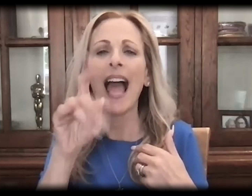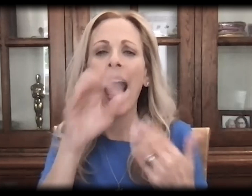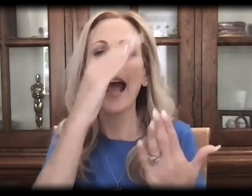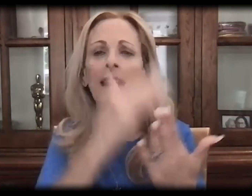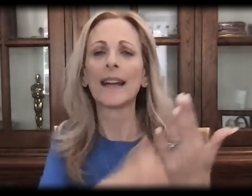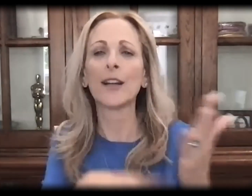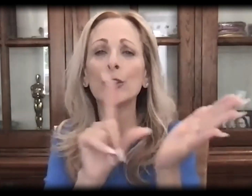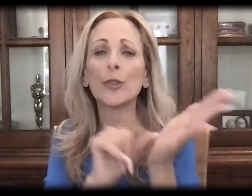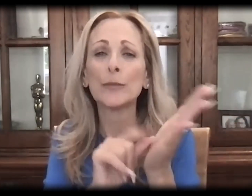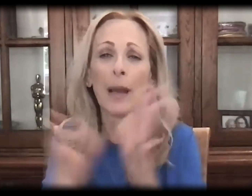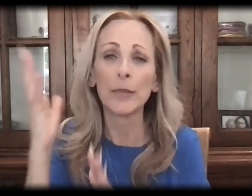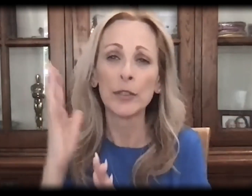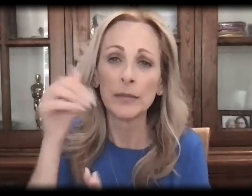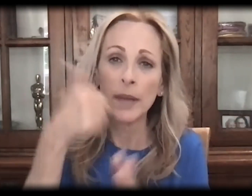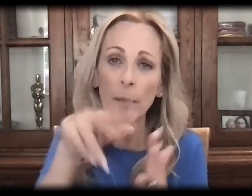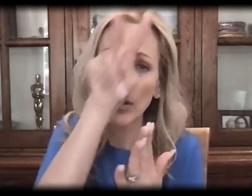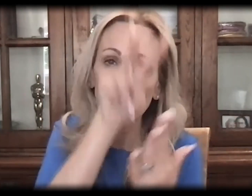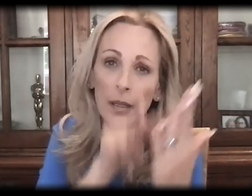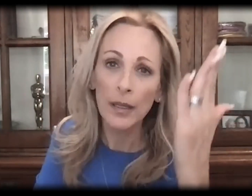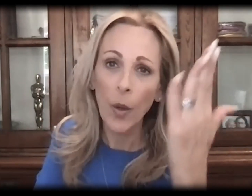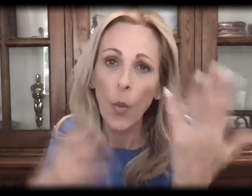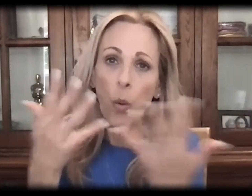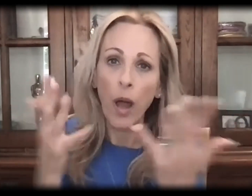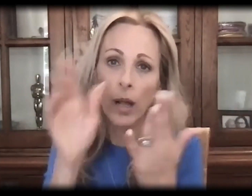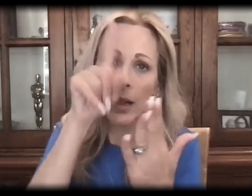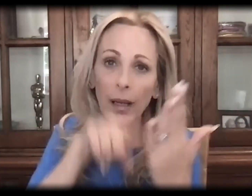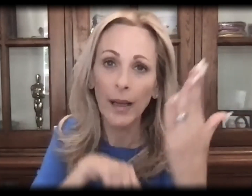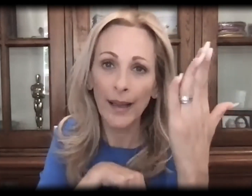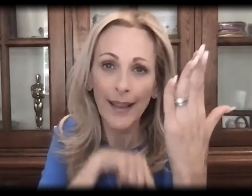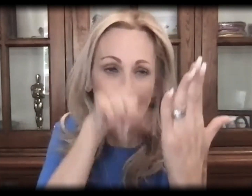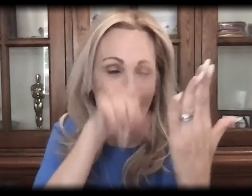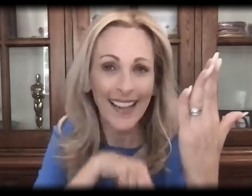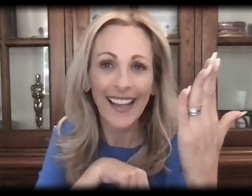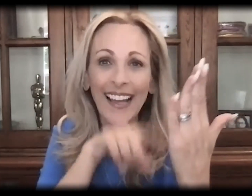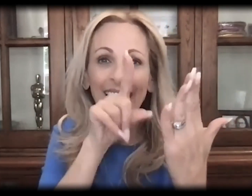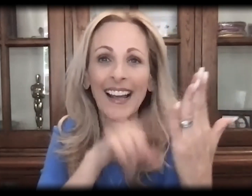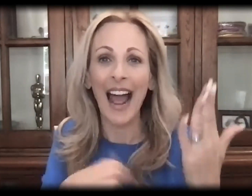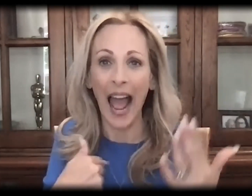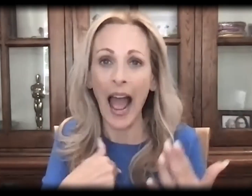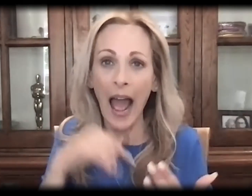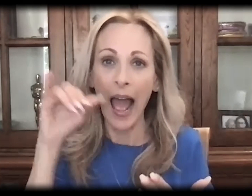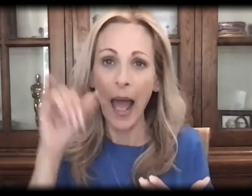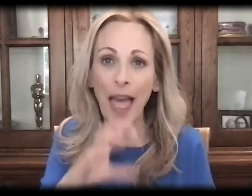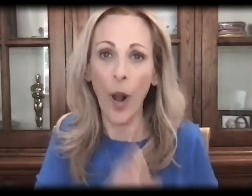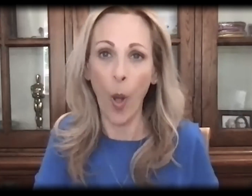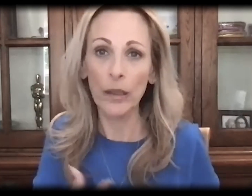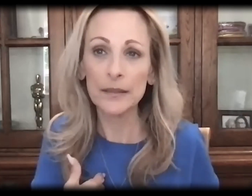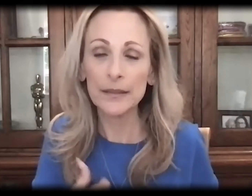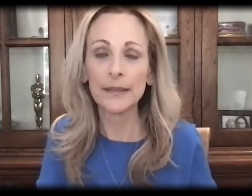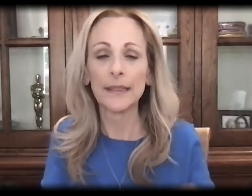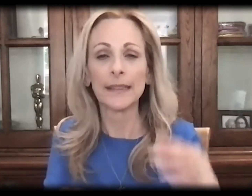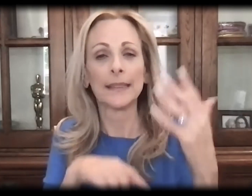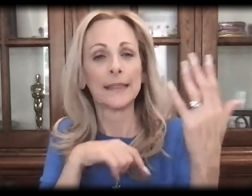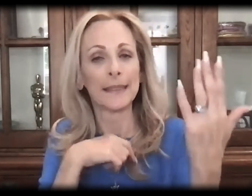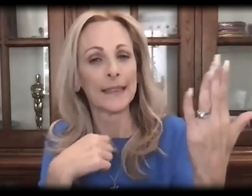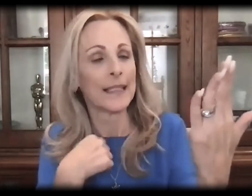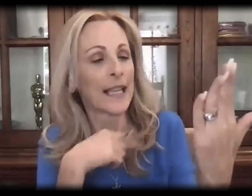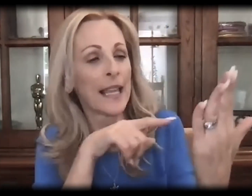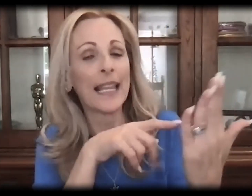My dad always had the TV guide list. And he would, mean, remember those TV guides from the newspapers we used to have where you would look up what was on TV that, I'm that old, okay? I don't, I remember